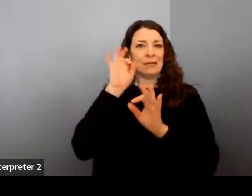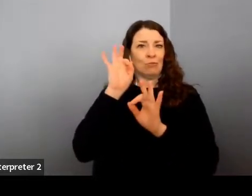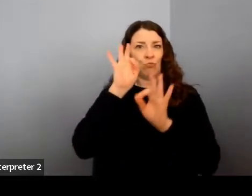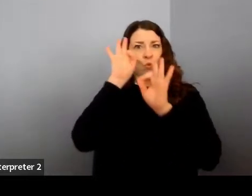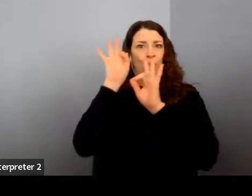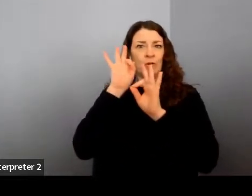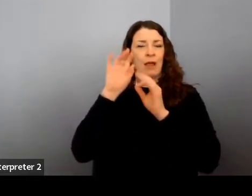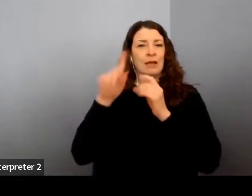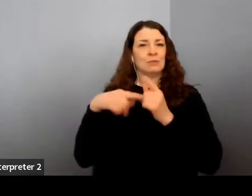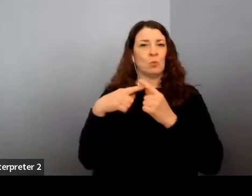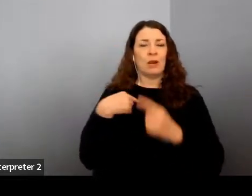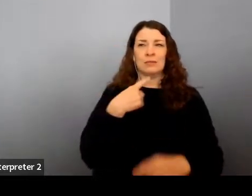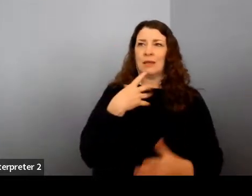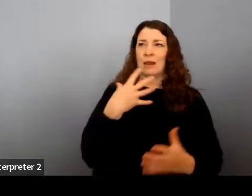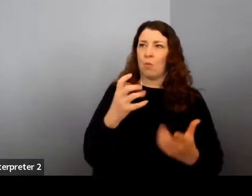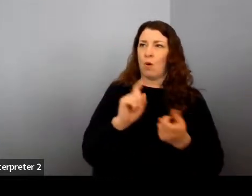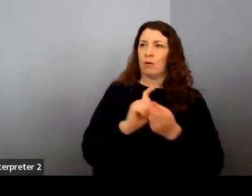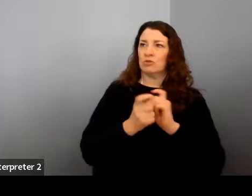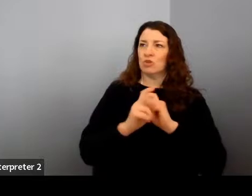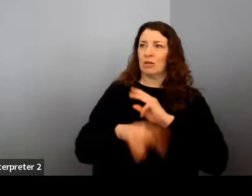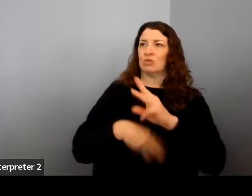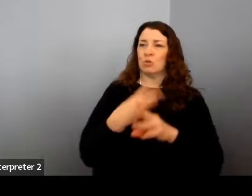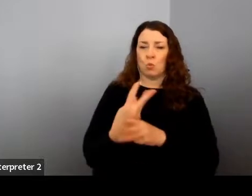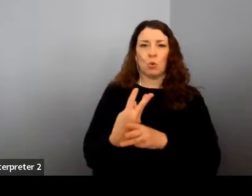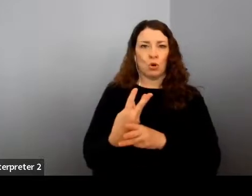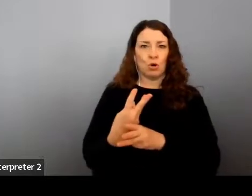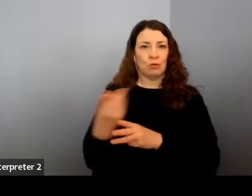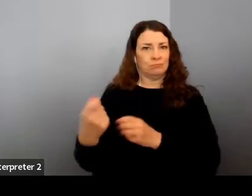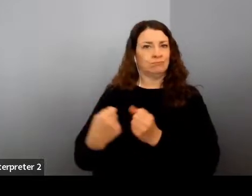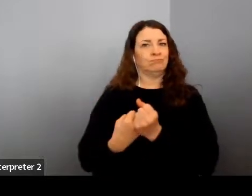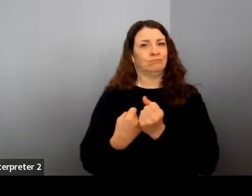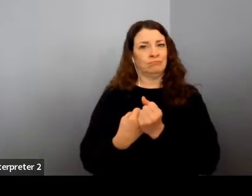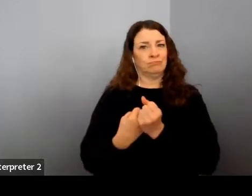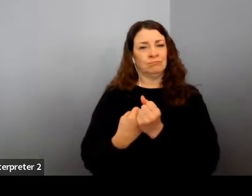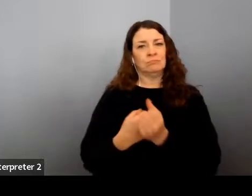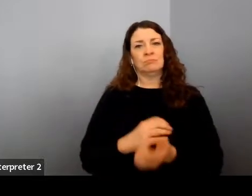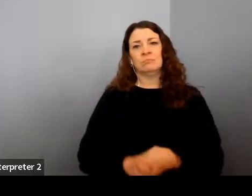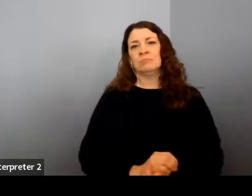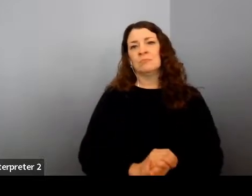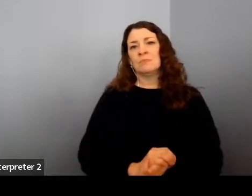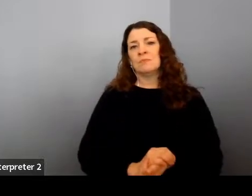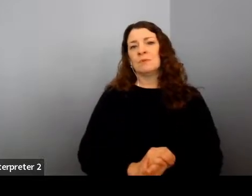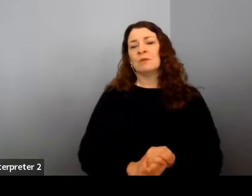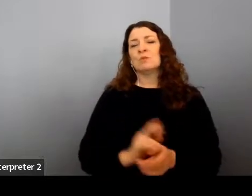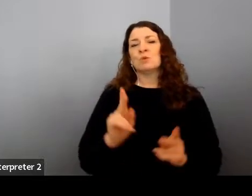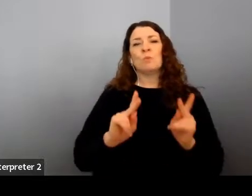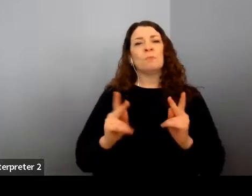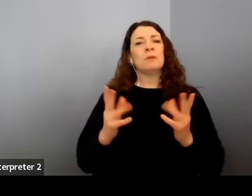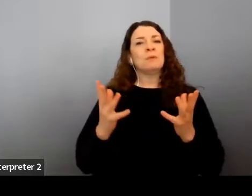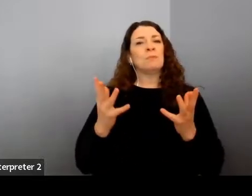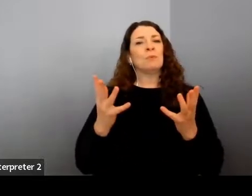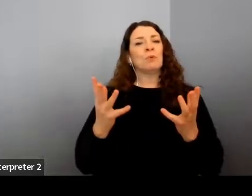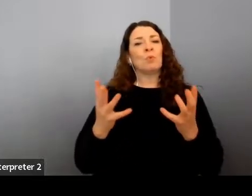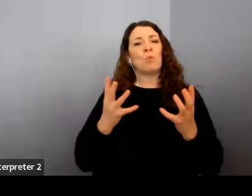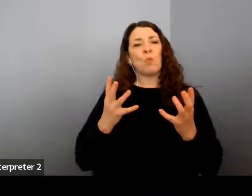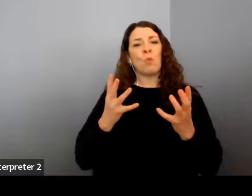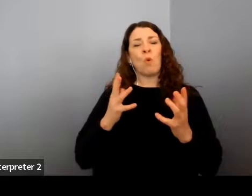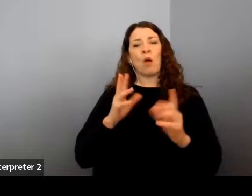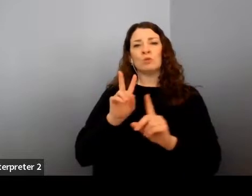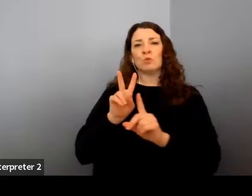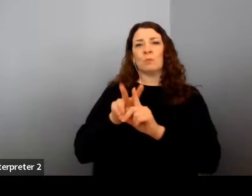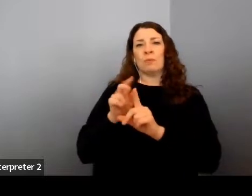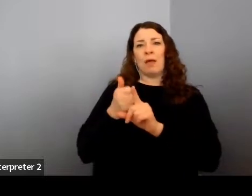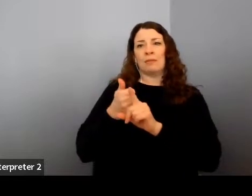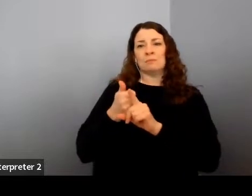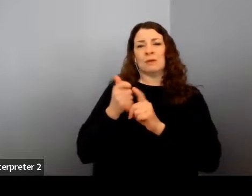you know, I think that's something where people do want to, you know, apply themselves to these big, important missions in the world,